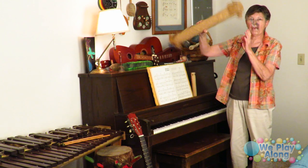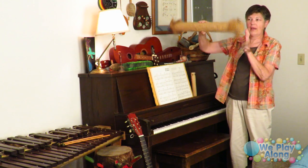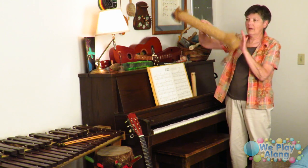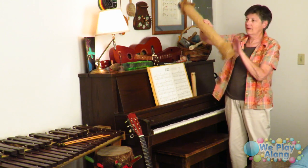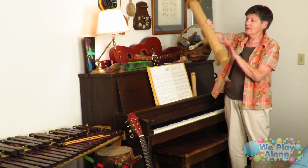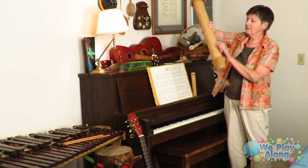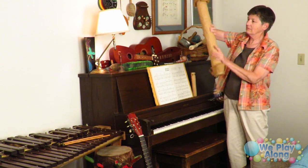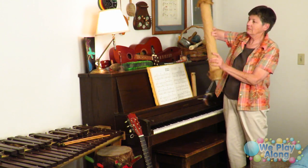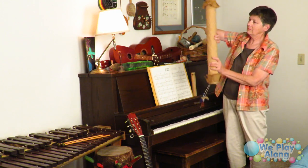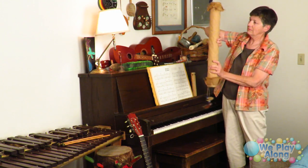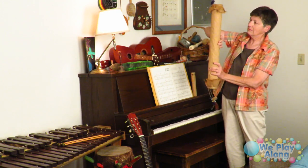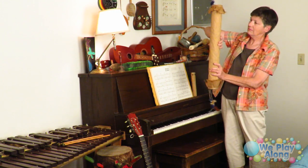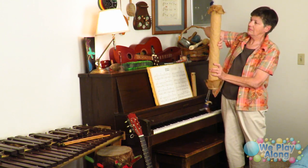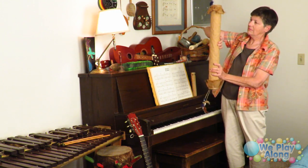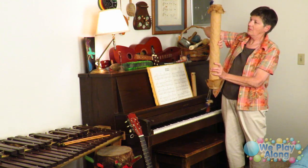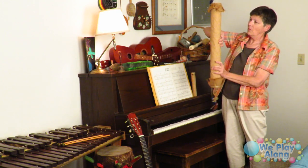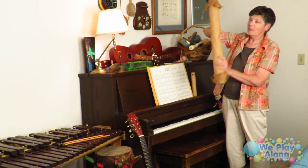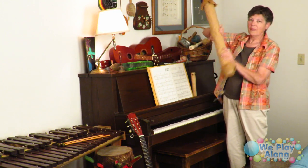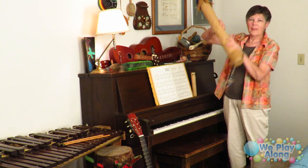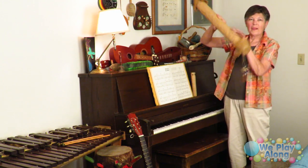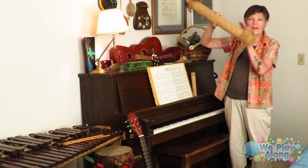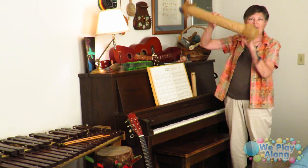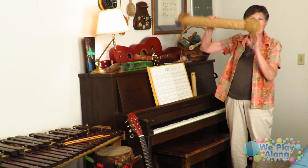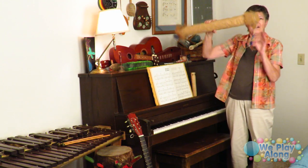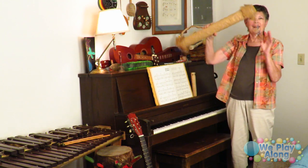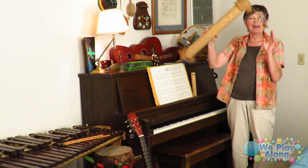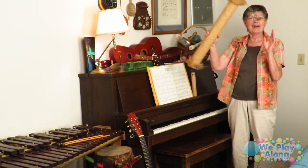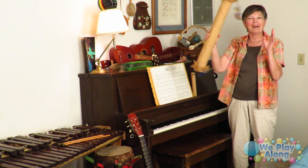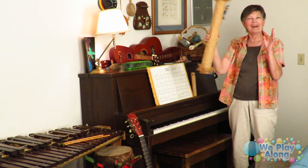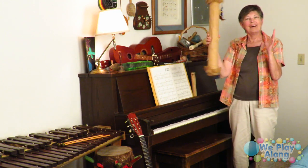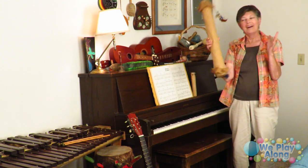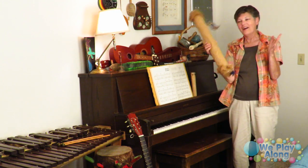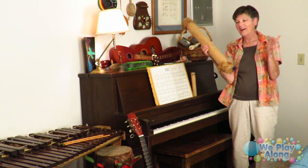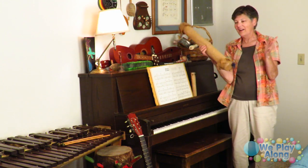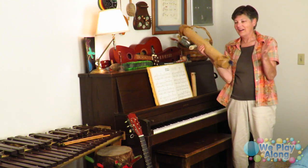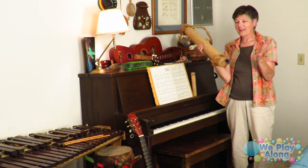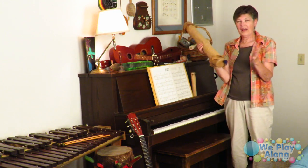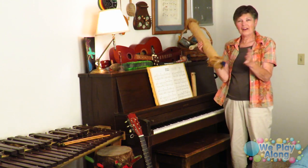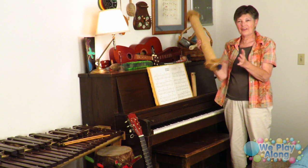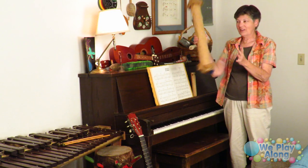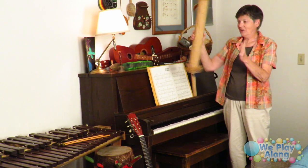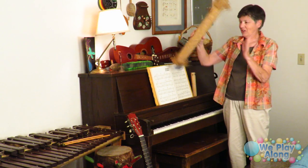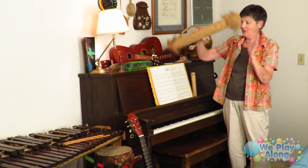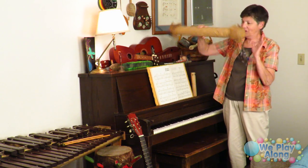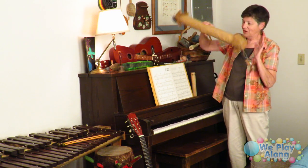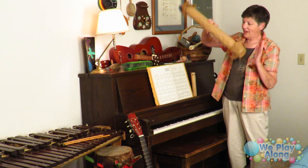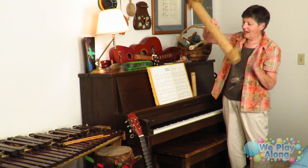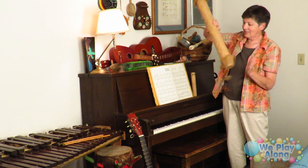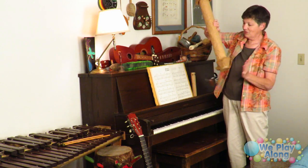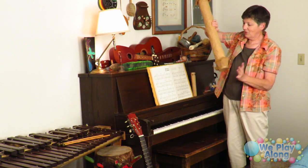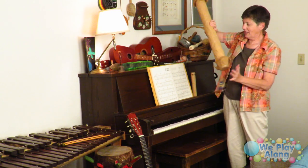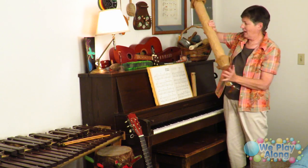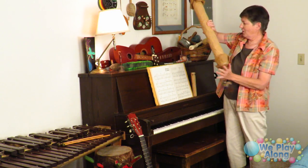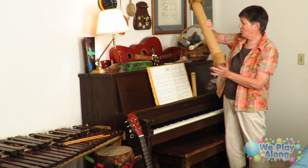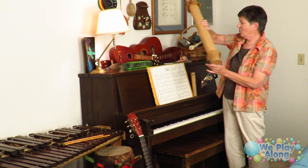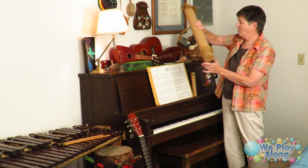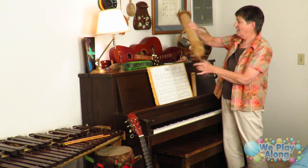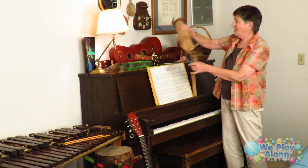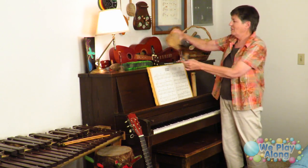made I don't can you can you hear that it's really kind of cool he